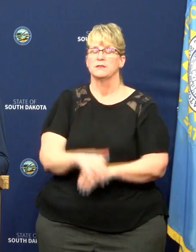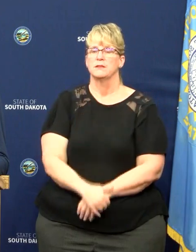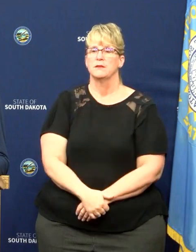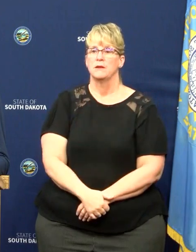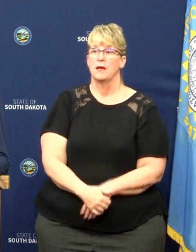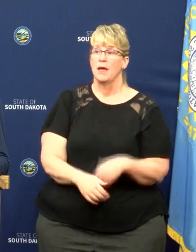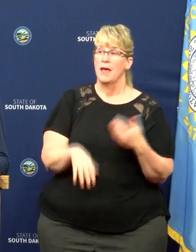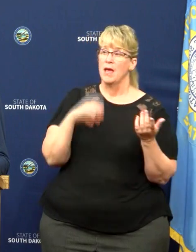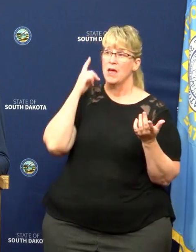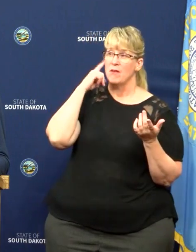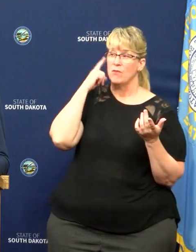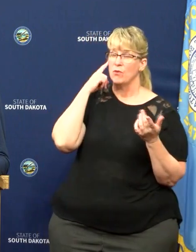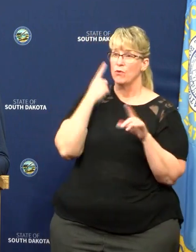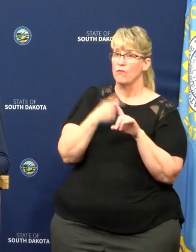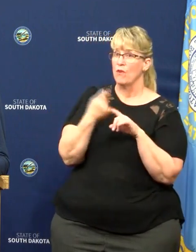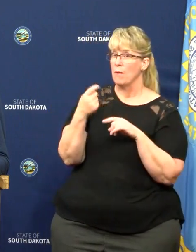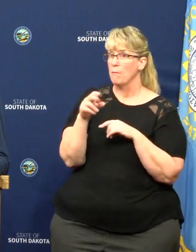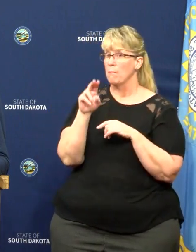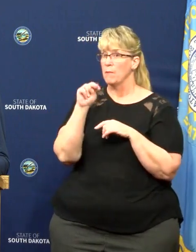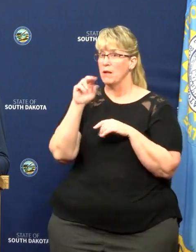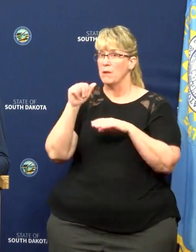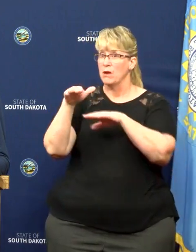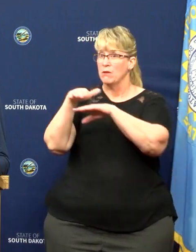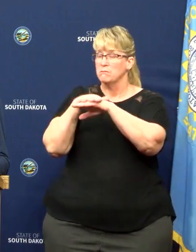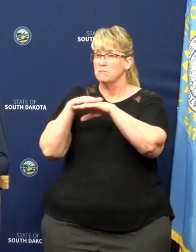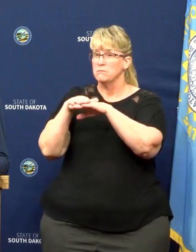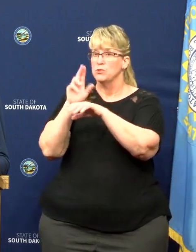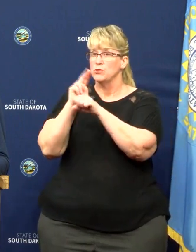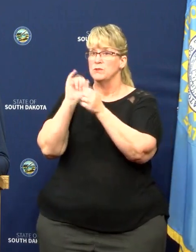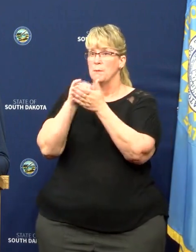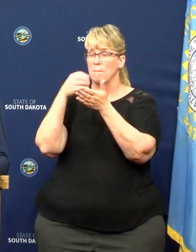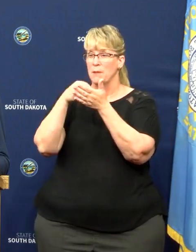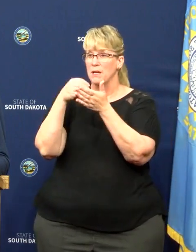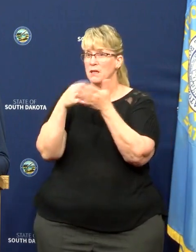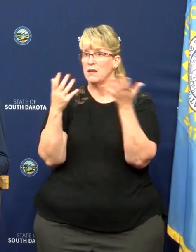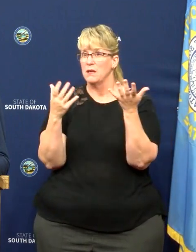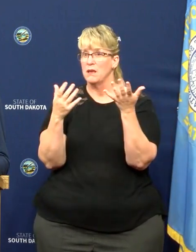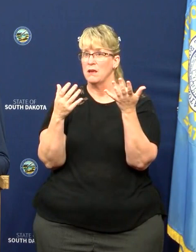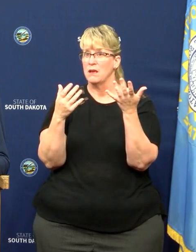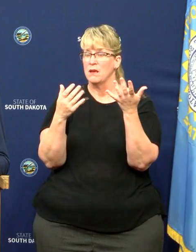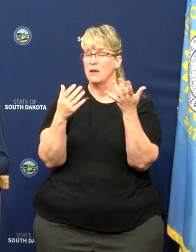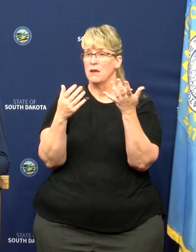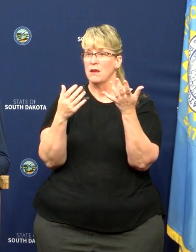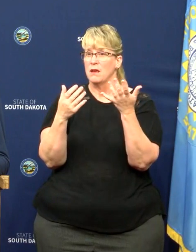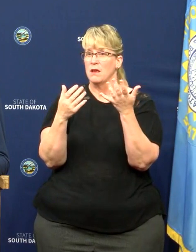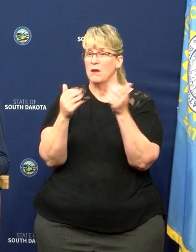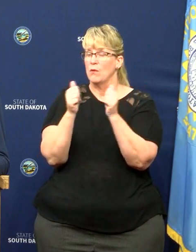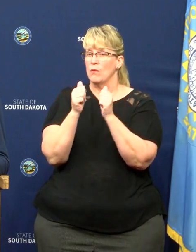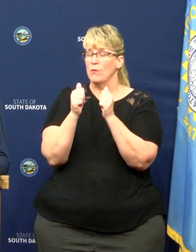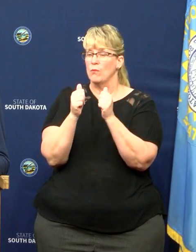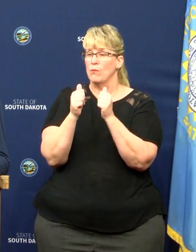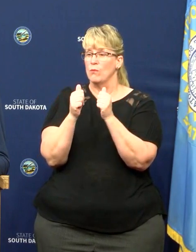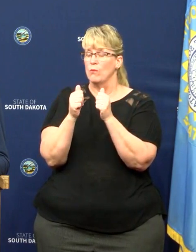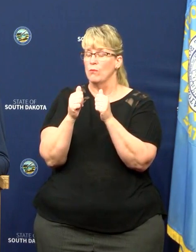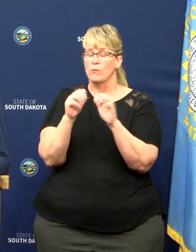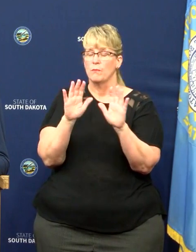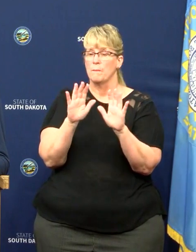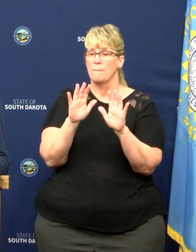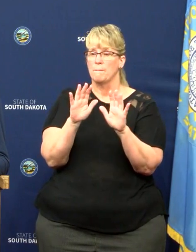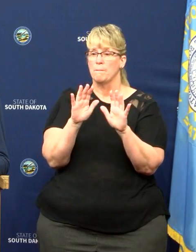Have you heard from the secretary about using the money as a revenue replacement? We have. We